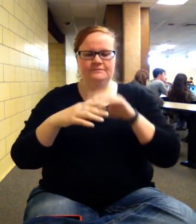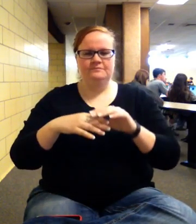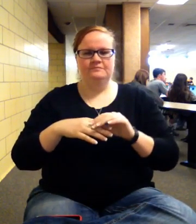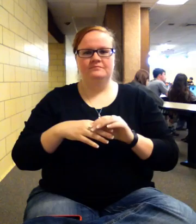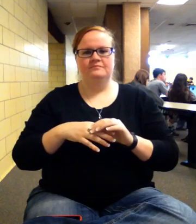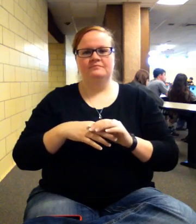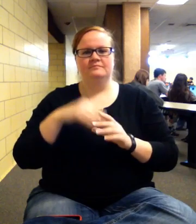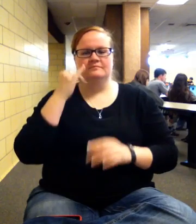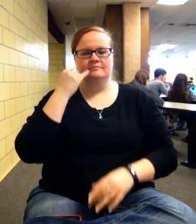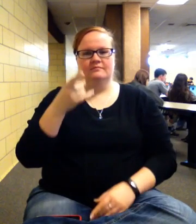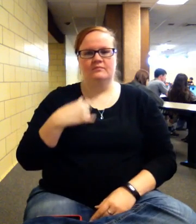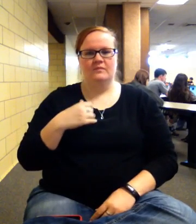hit that CF button,